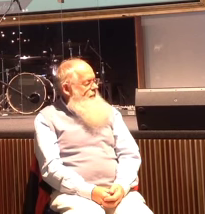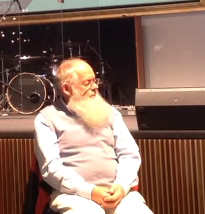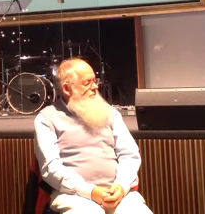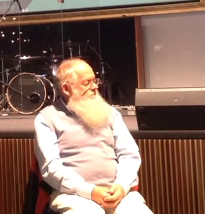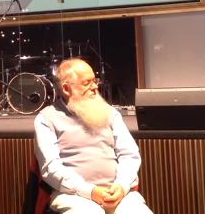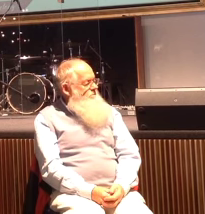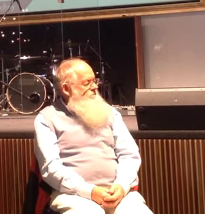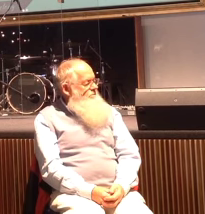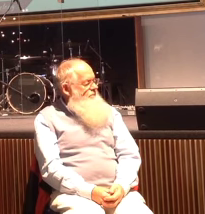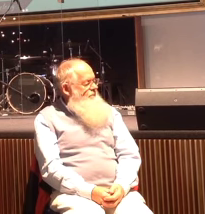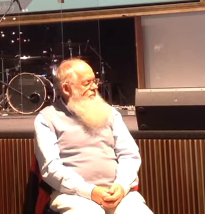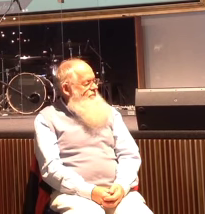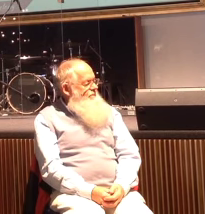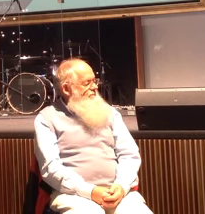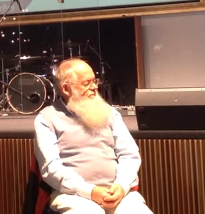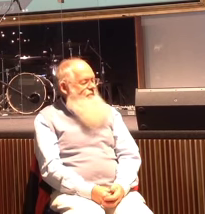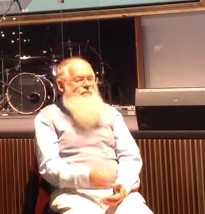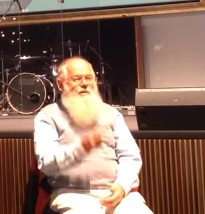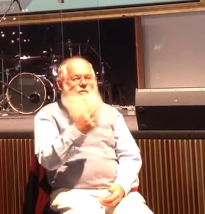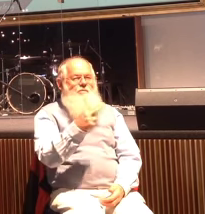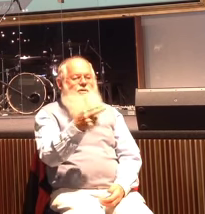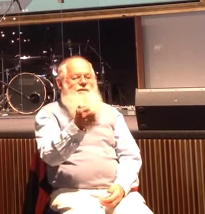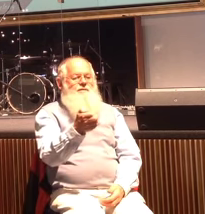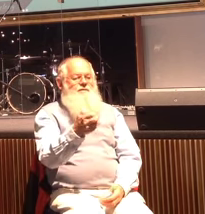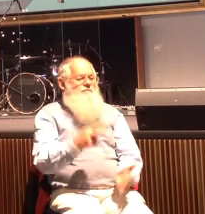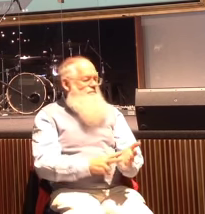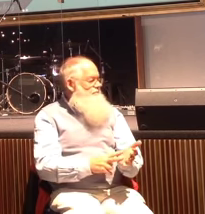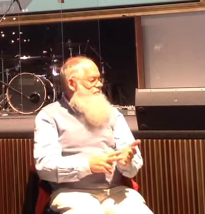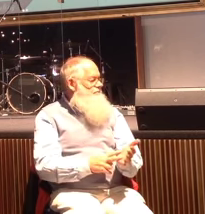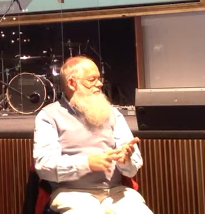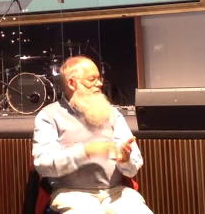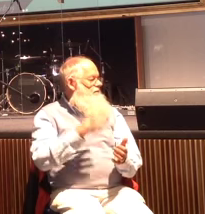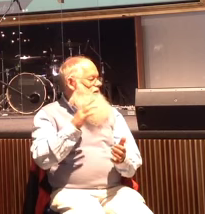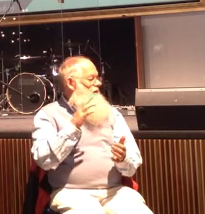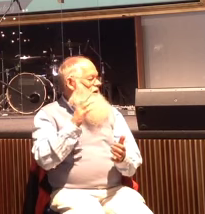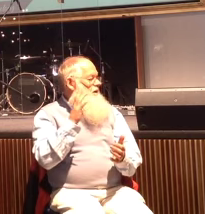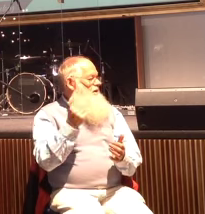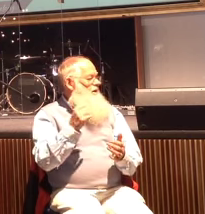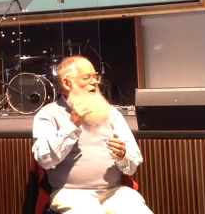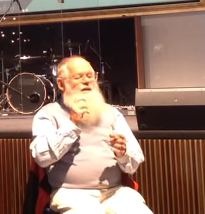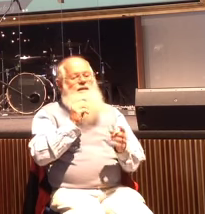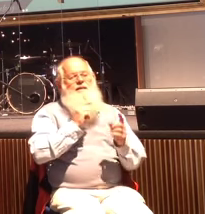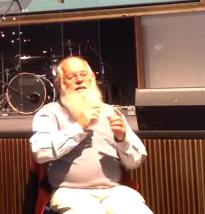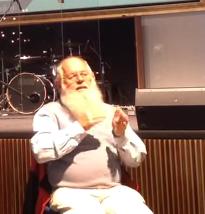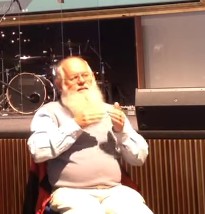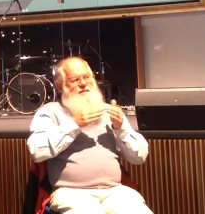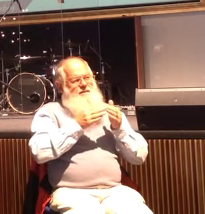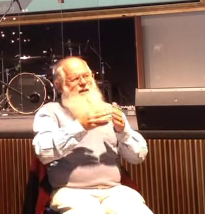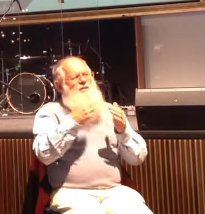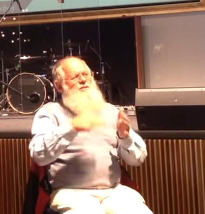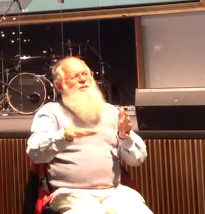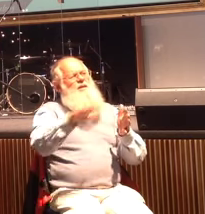So we'll read from verse 26. They sailed to the region of the Gerasenes, which is across the lake of Galilee.